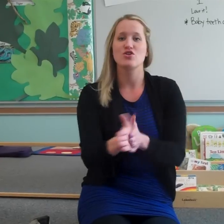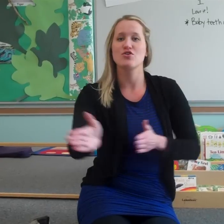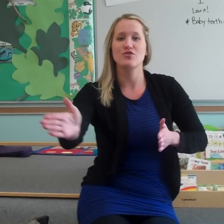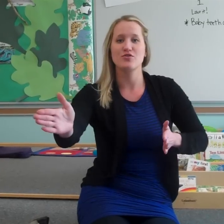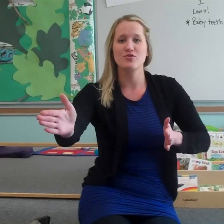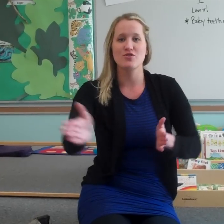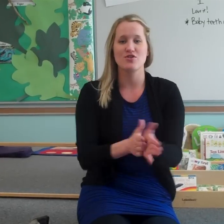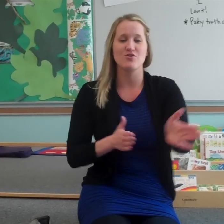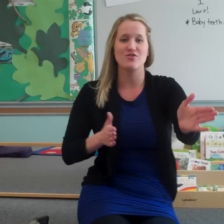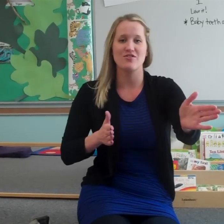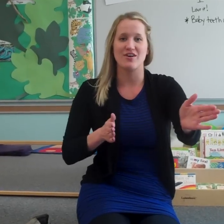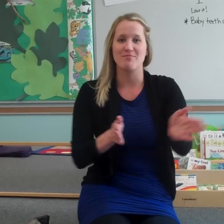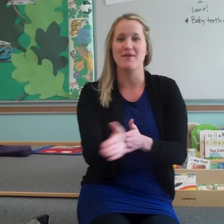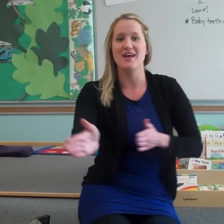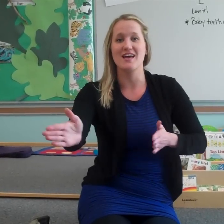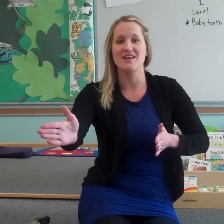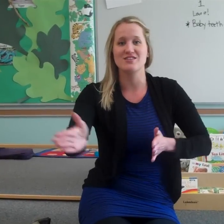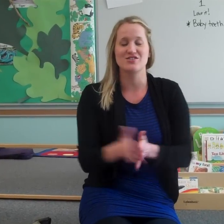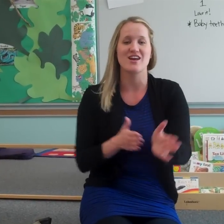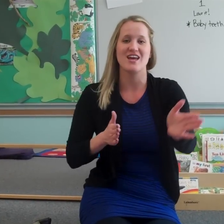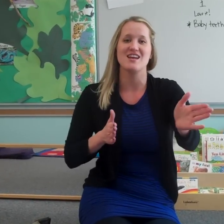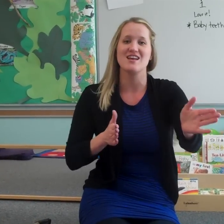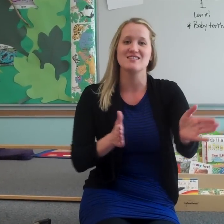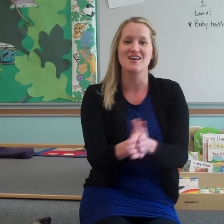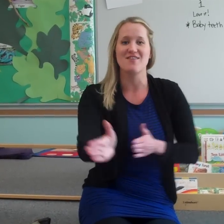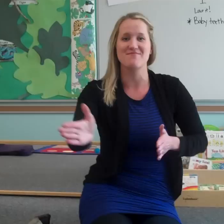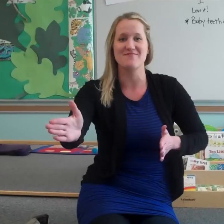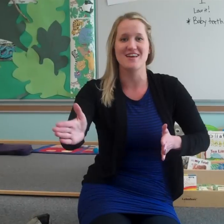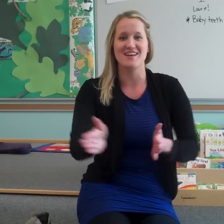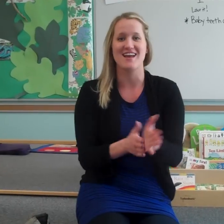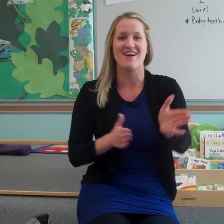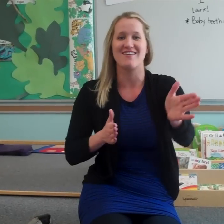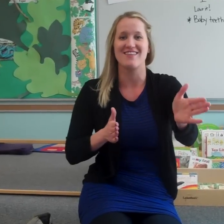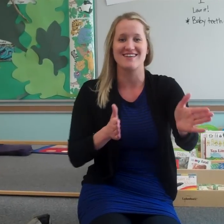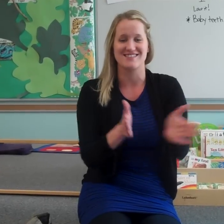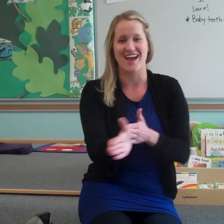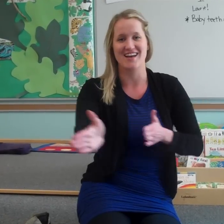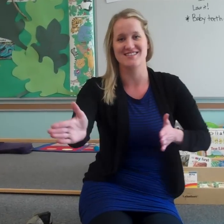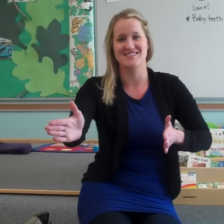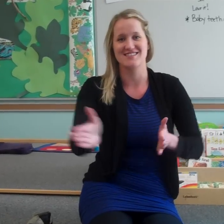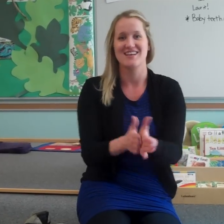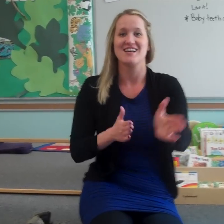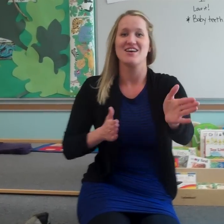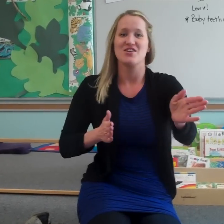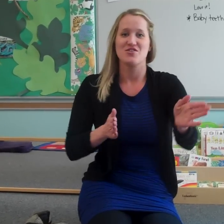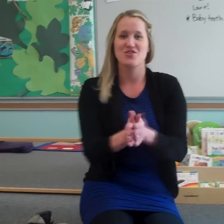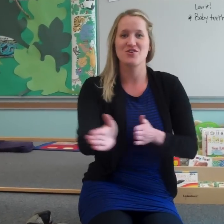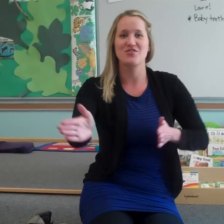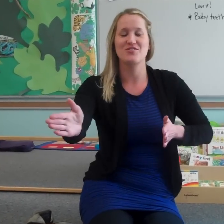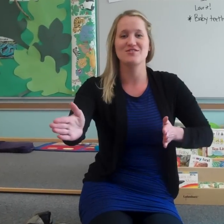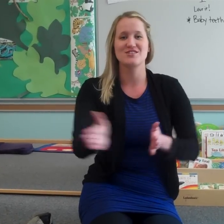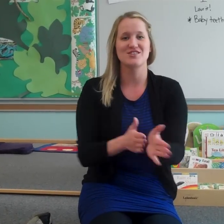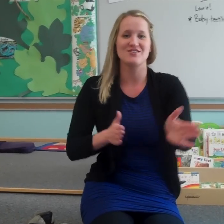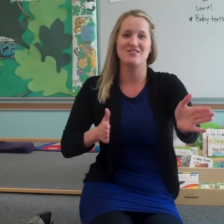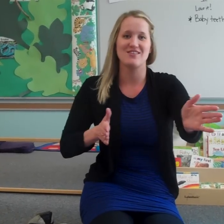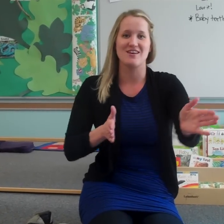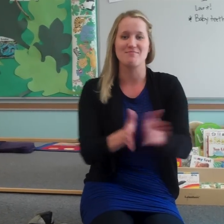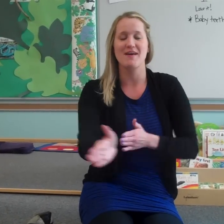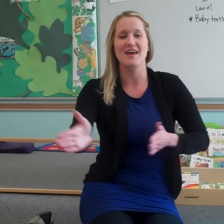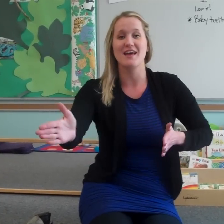Choo-choo, the big train is coming down the tracks. Choo-choo, the big